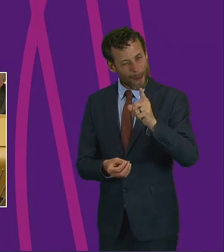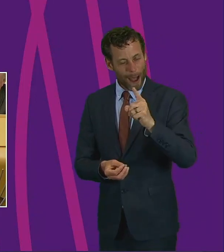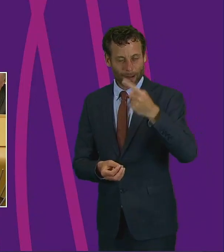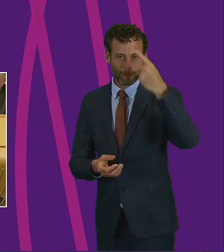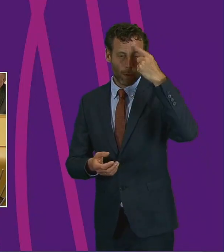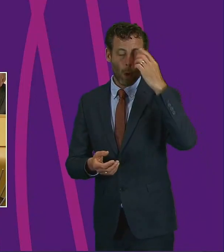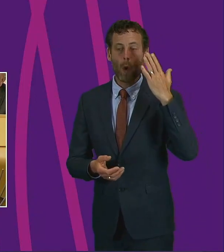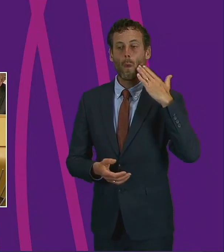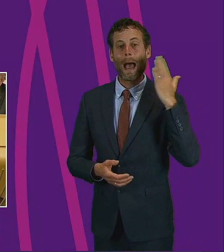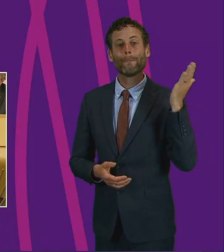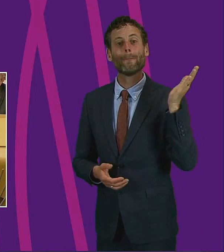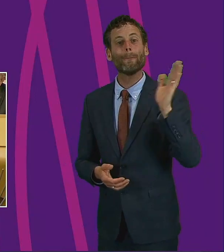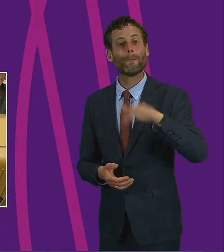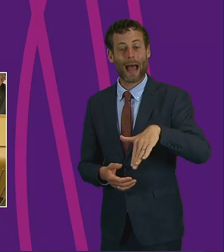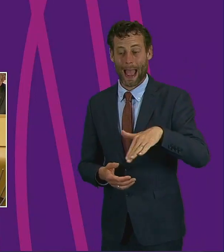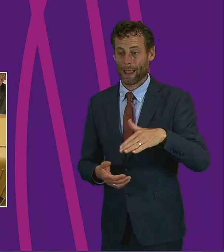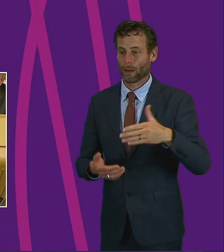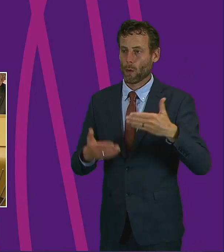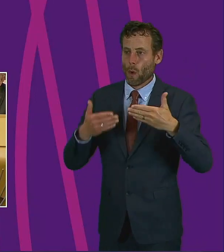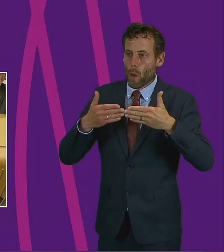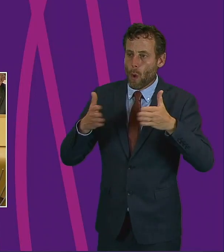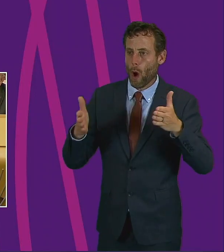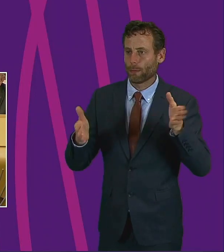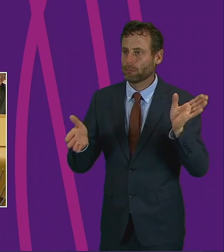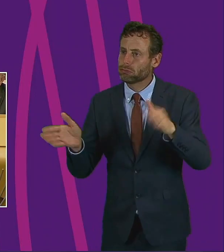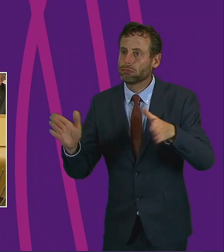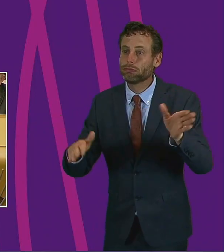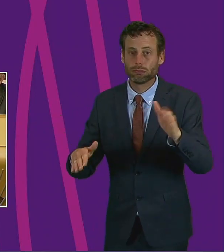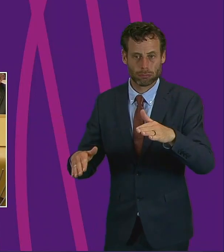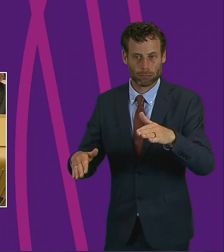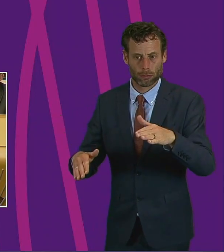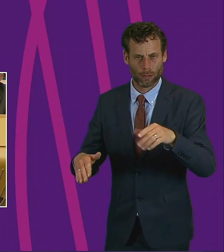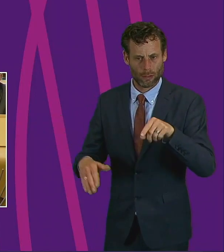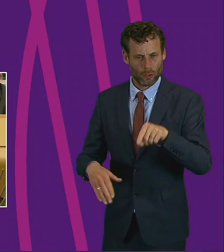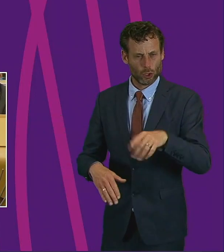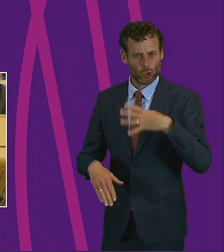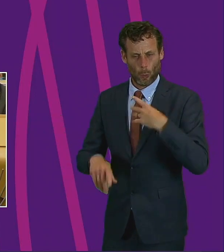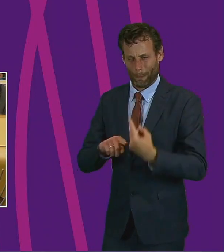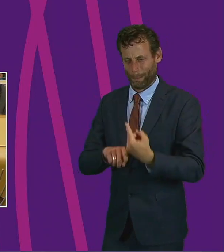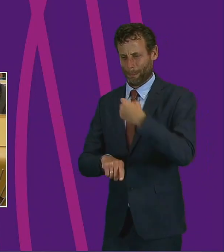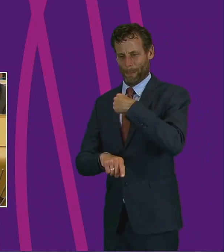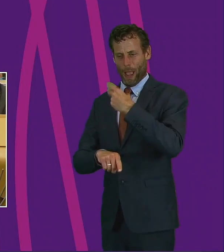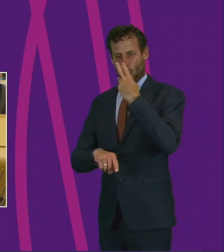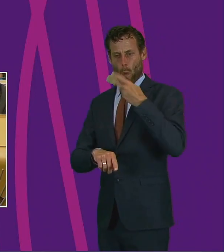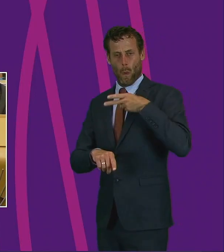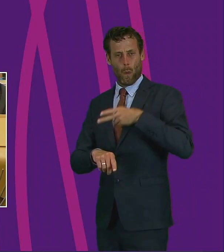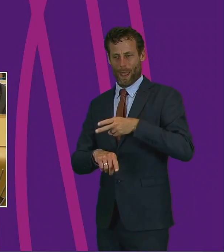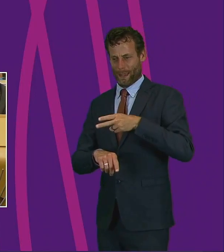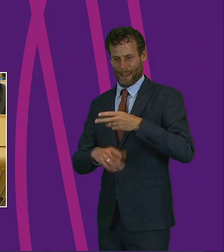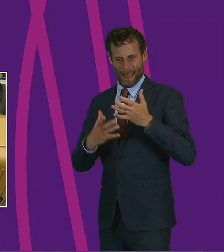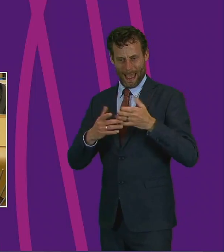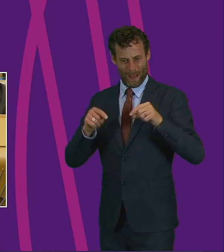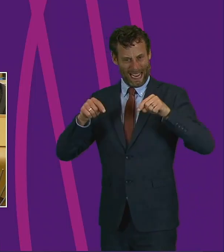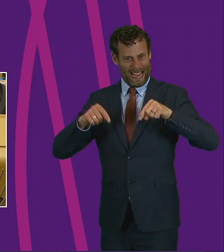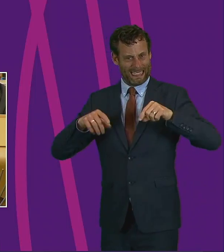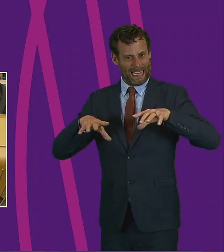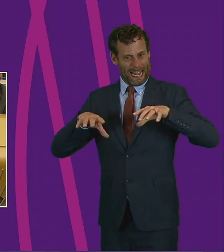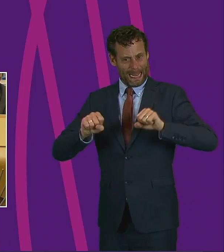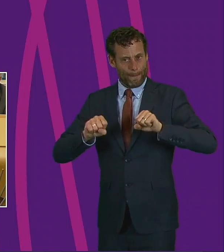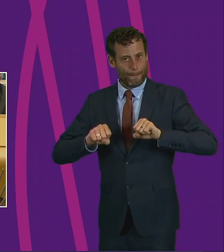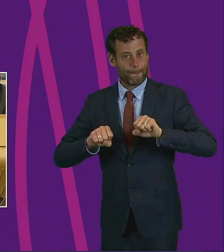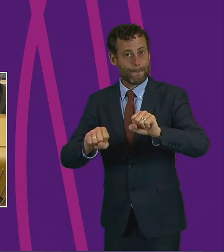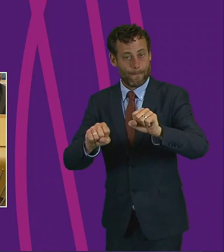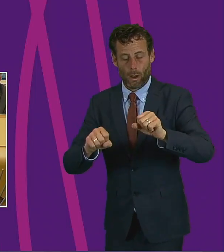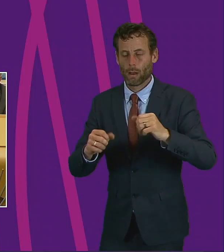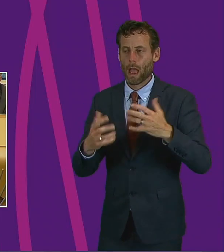transition out of lockdown. And we also know that an economic crisis has more severe impact on families with already low incomes